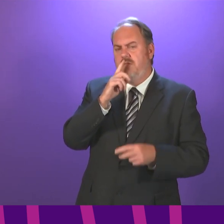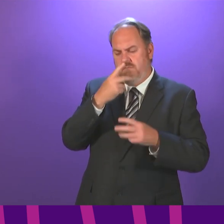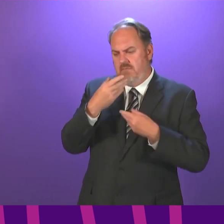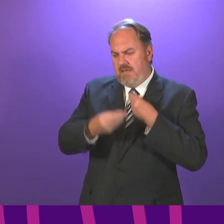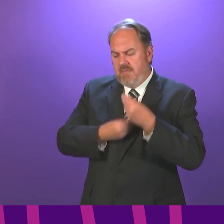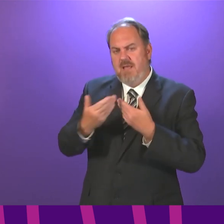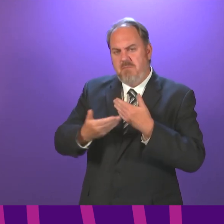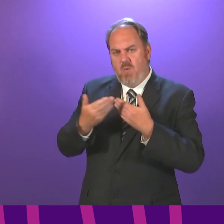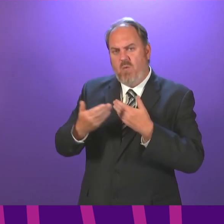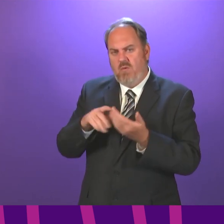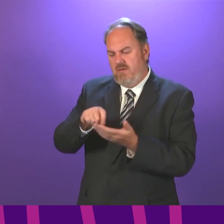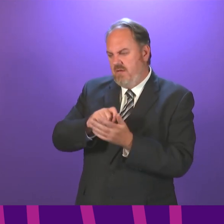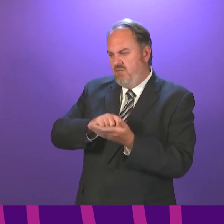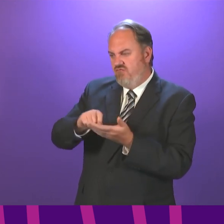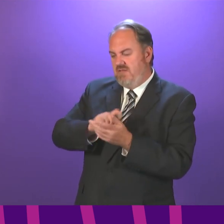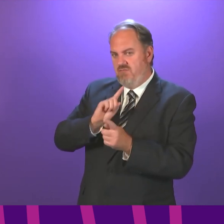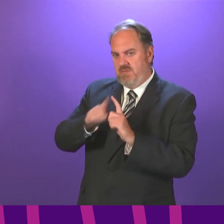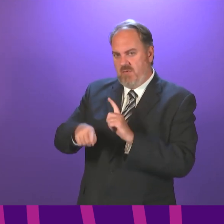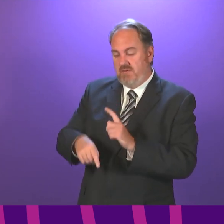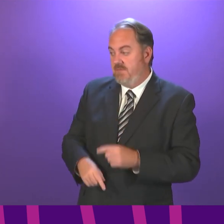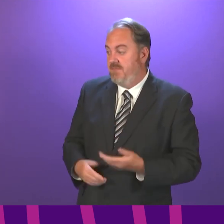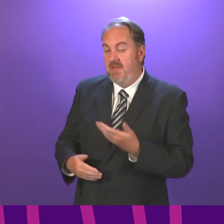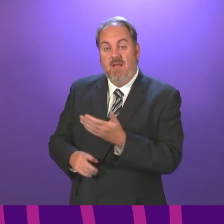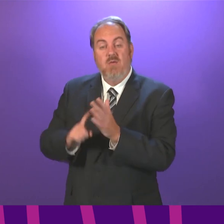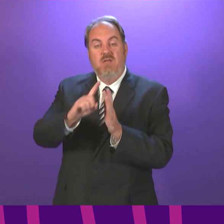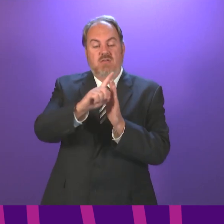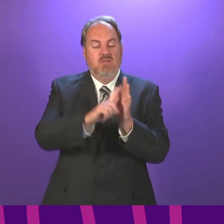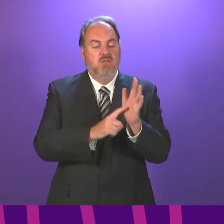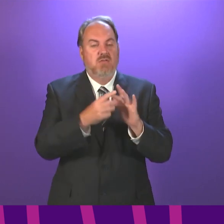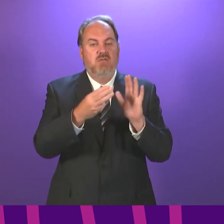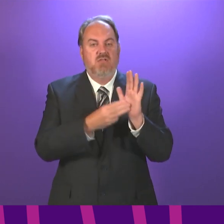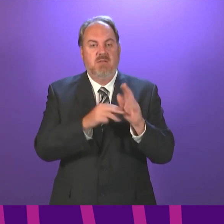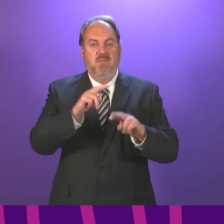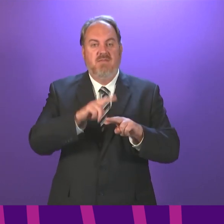provided. Jim Fairley, to be followed by Monika Lennon.